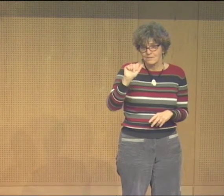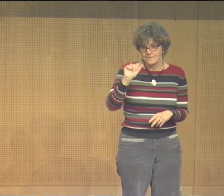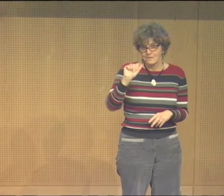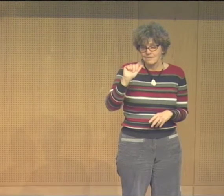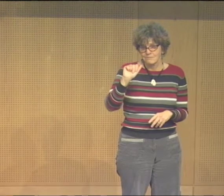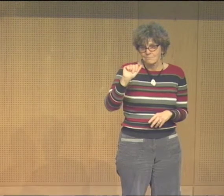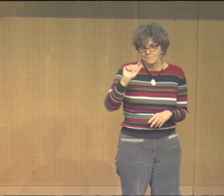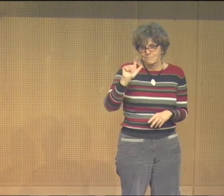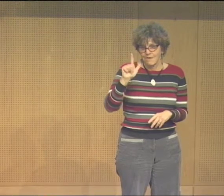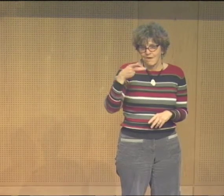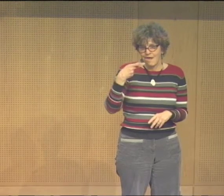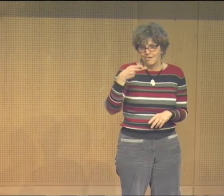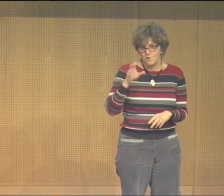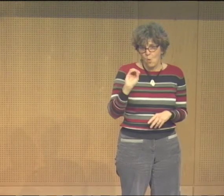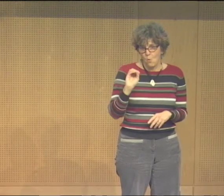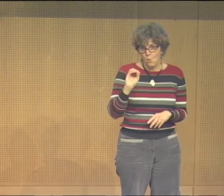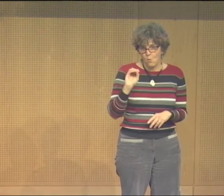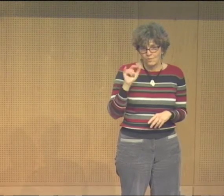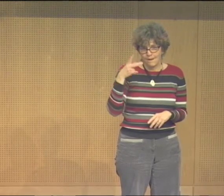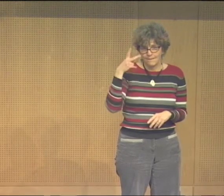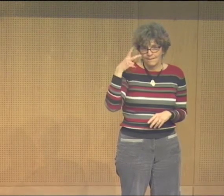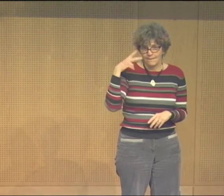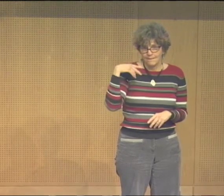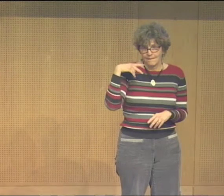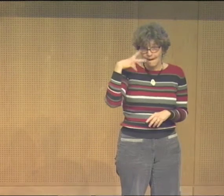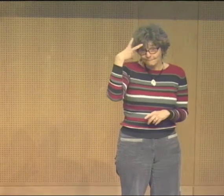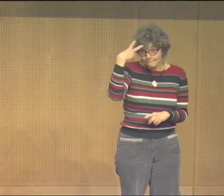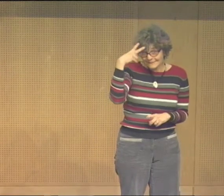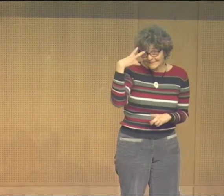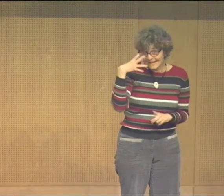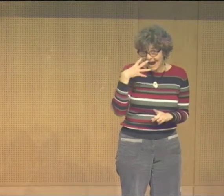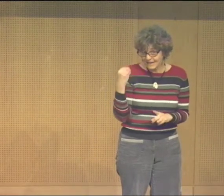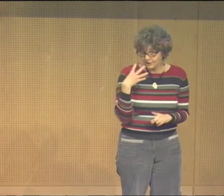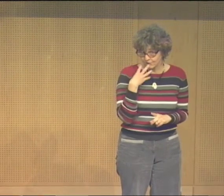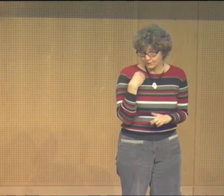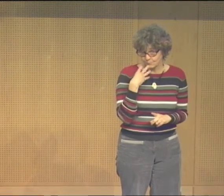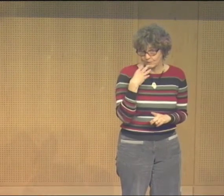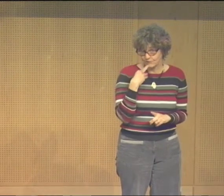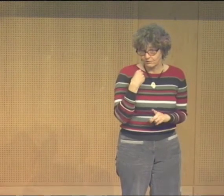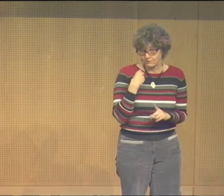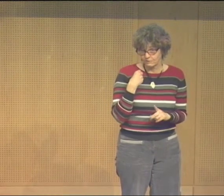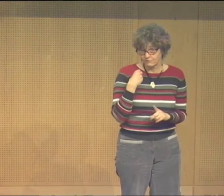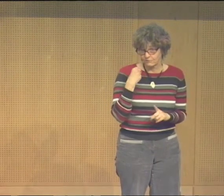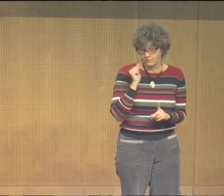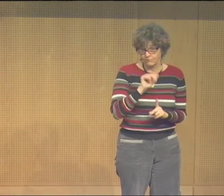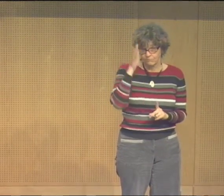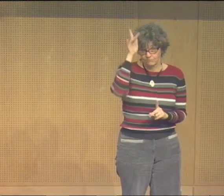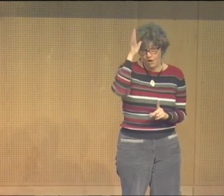And actually, one of my greatest influences is from Frida Kahlo. She's a Mexican and Jewish artist,